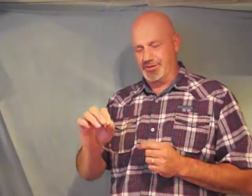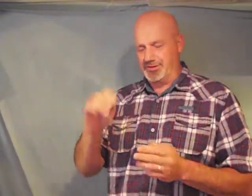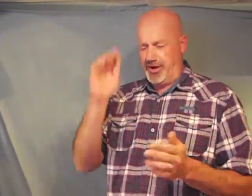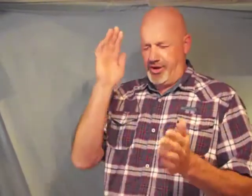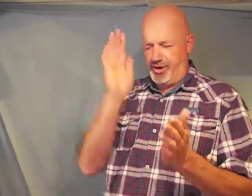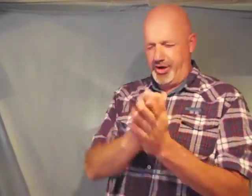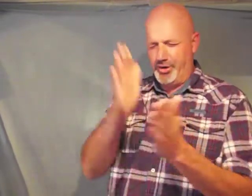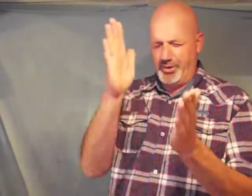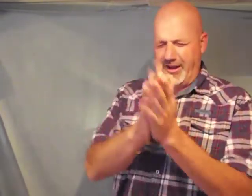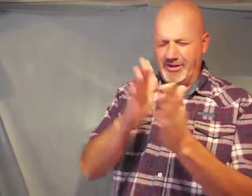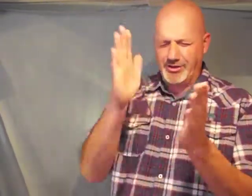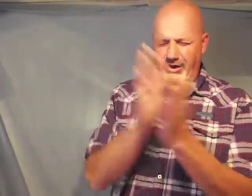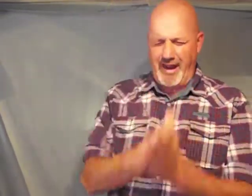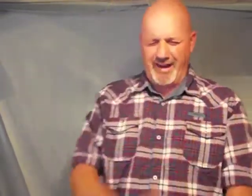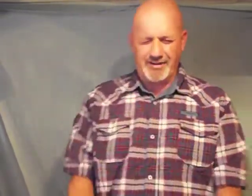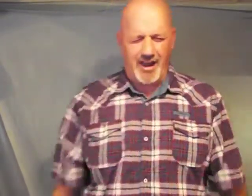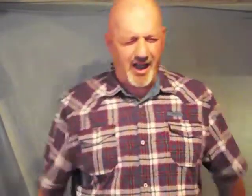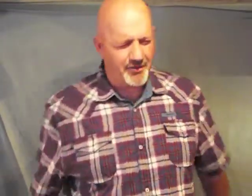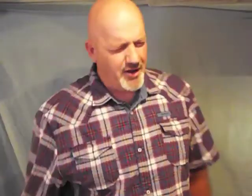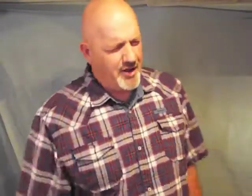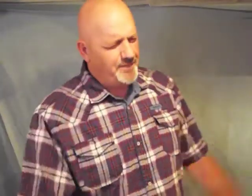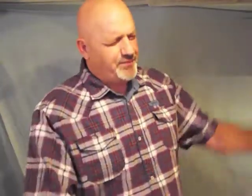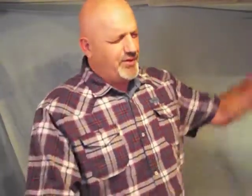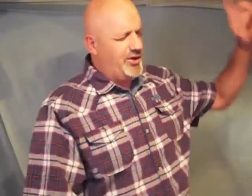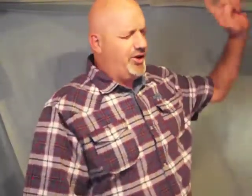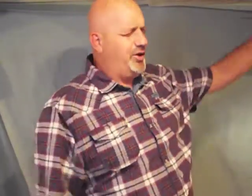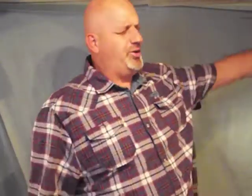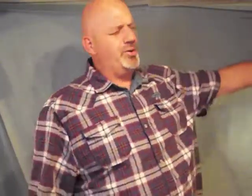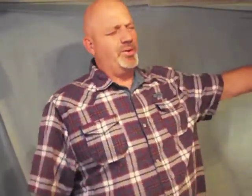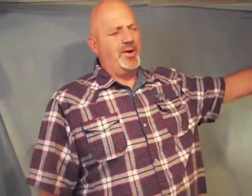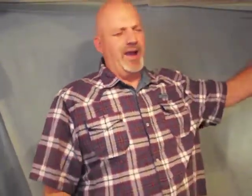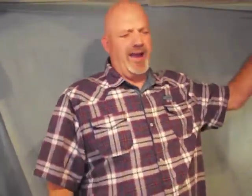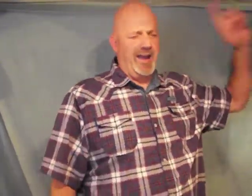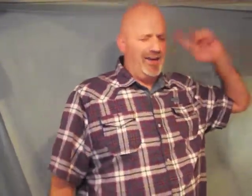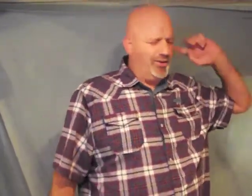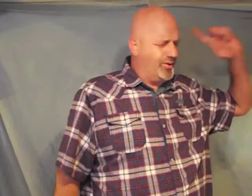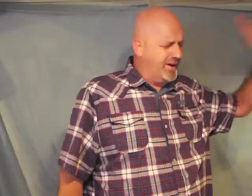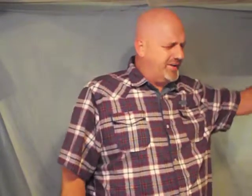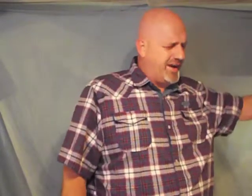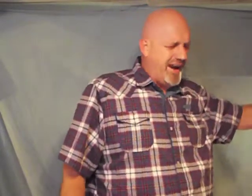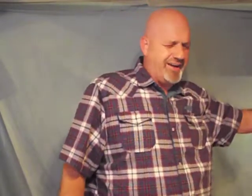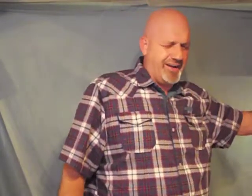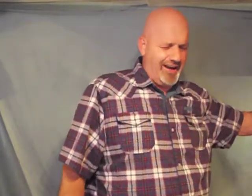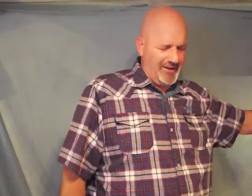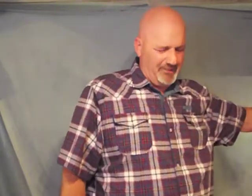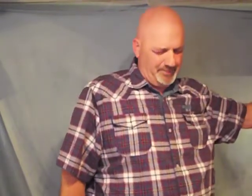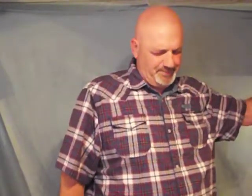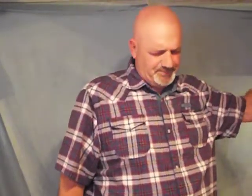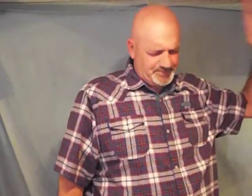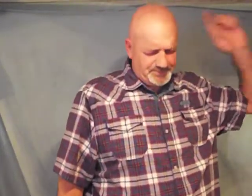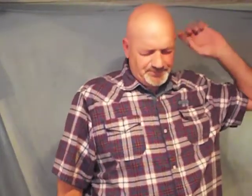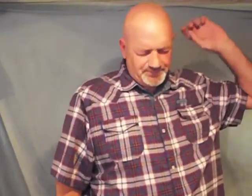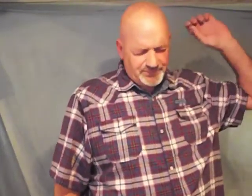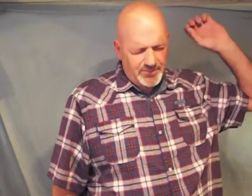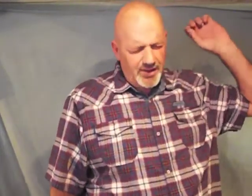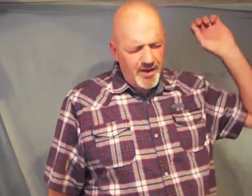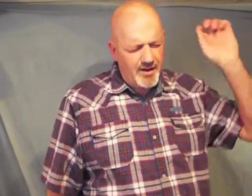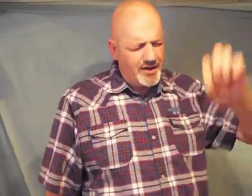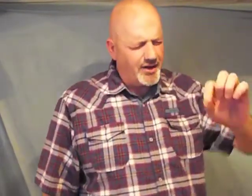you get your hands off you and your entire kingdom are on